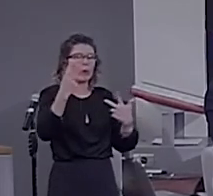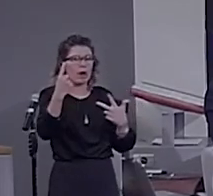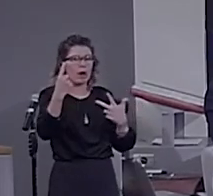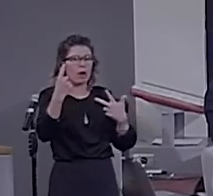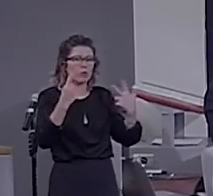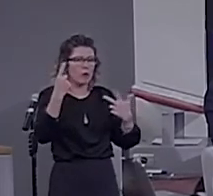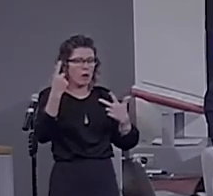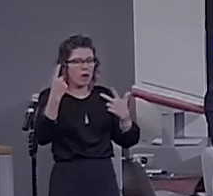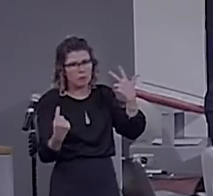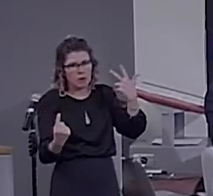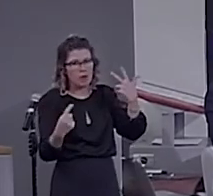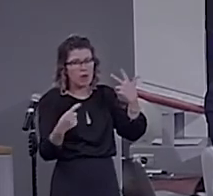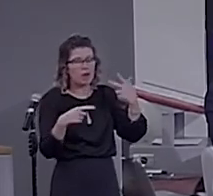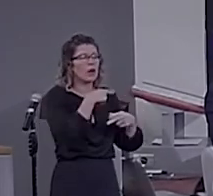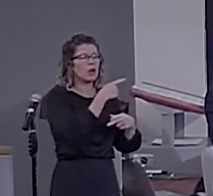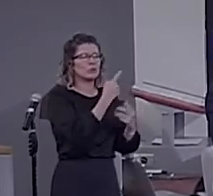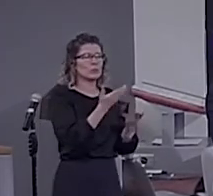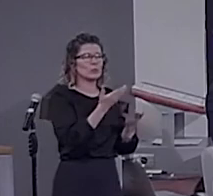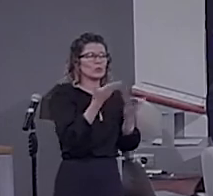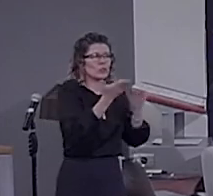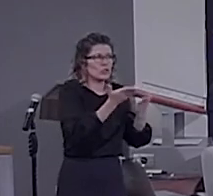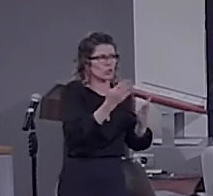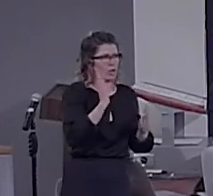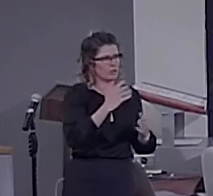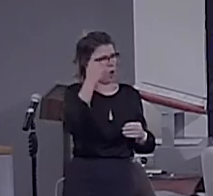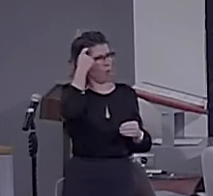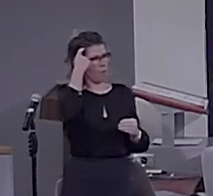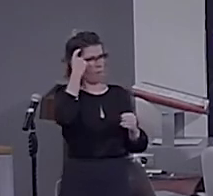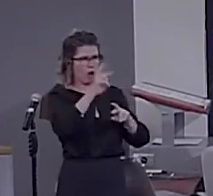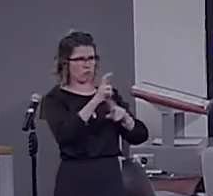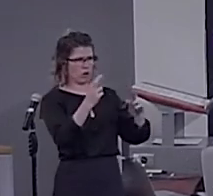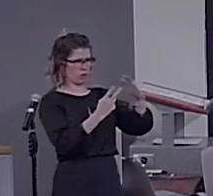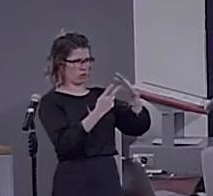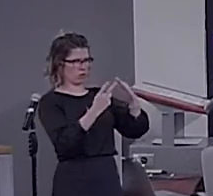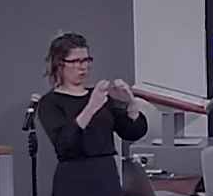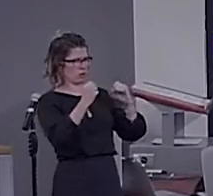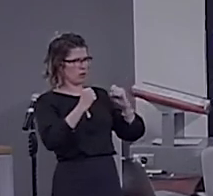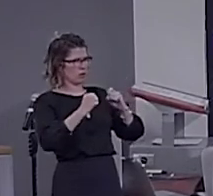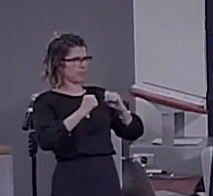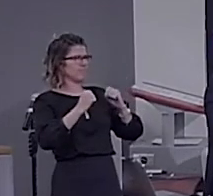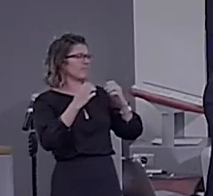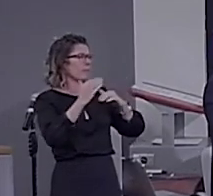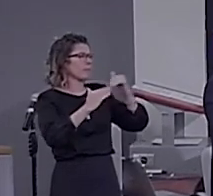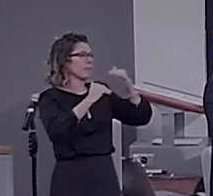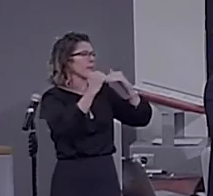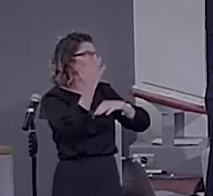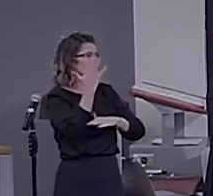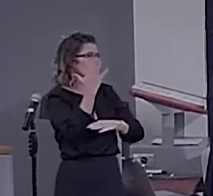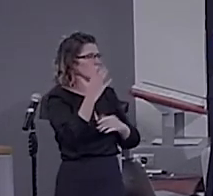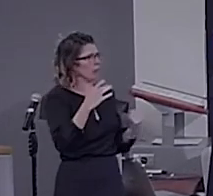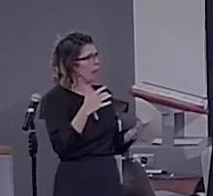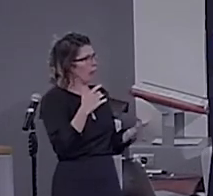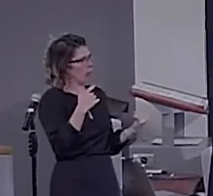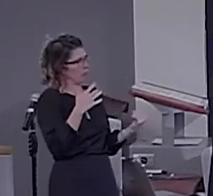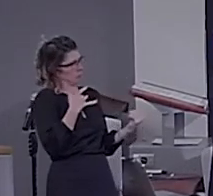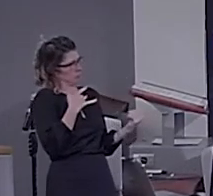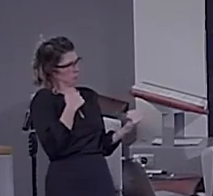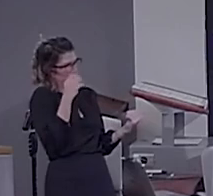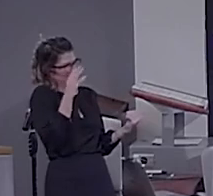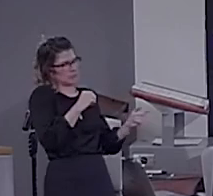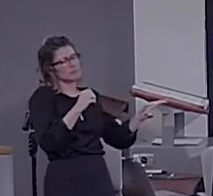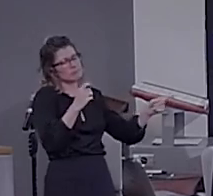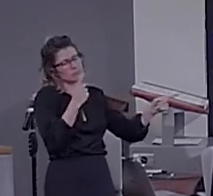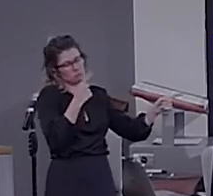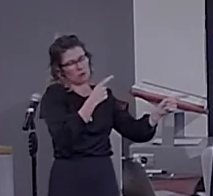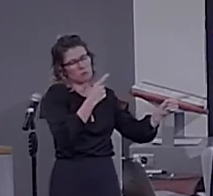suggest that maybe there's a structure, there's a tree structure there, too. Right. It's speculation. It's a speculation, right? But I was thinking you have shown